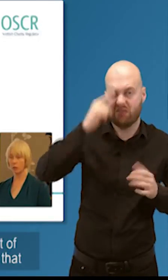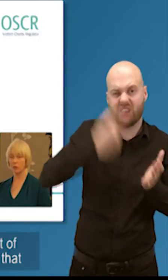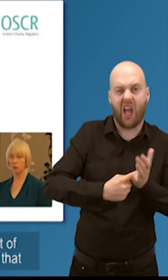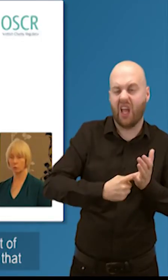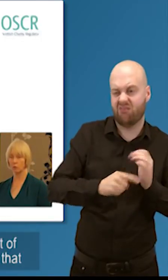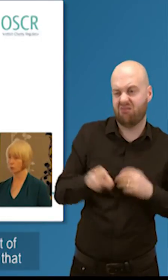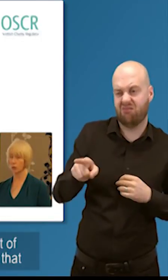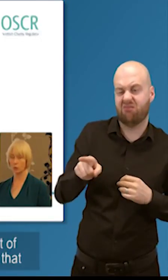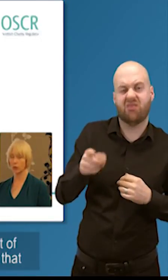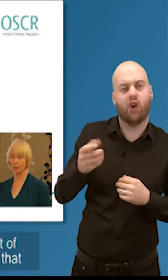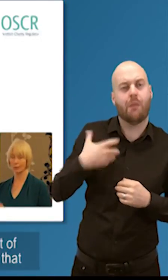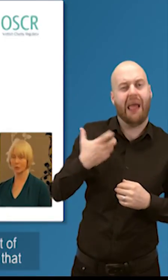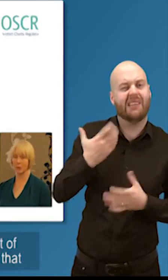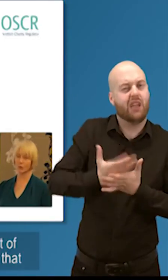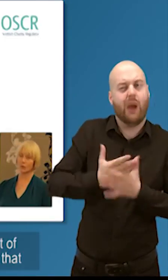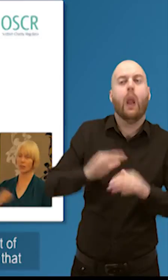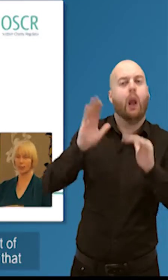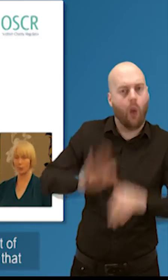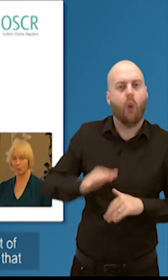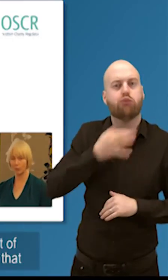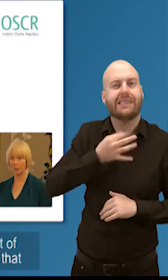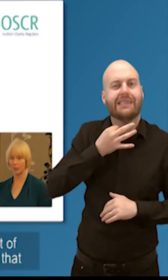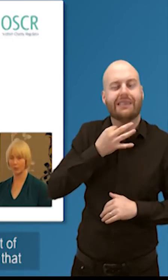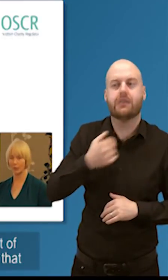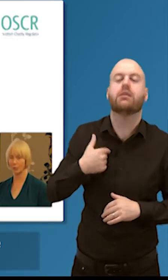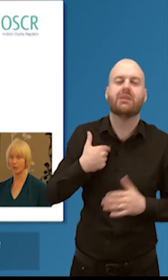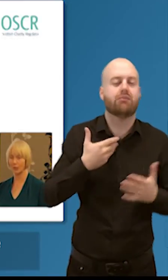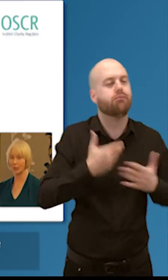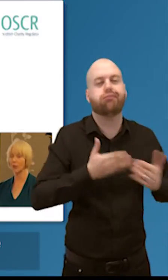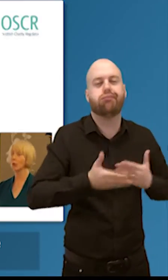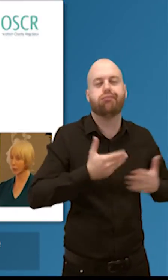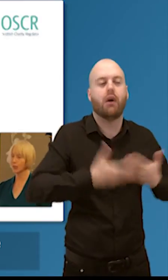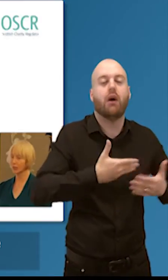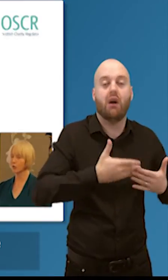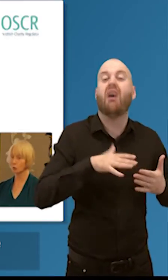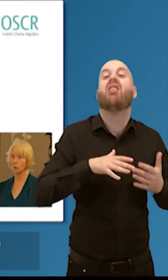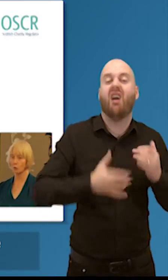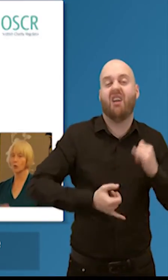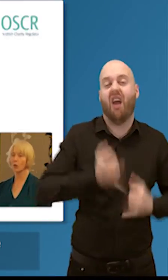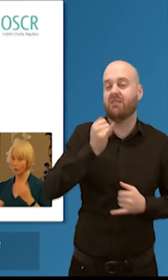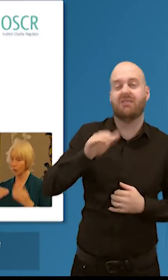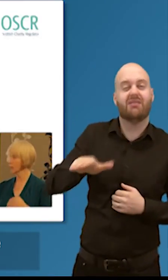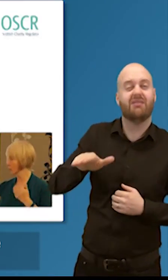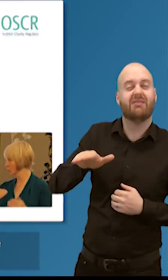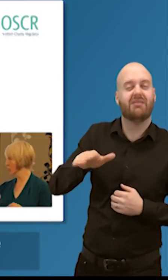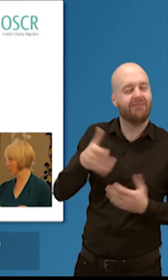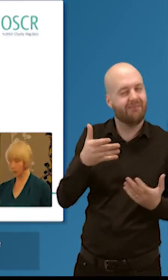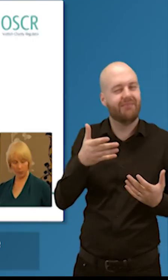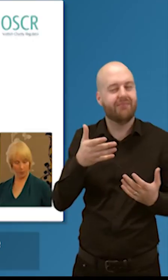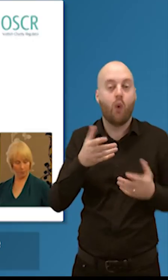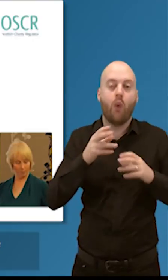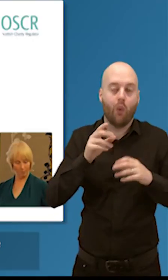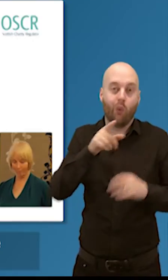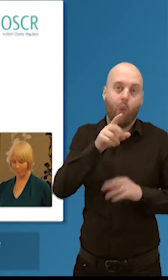got that one in the first of august so it doesn't look it doesn't matter how scary that one is that came in on the 10th we'll get to that in due course we try to constantly